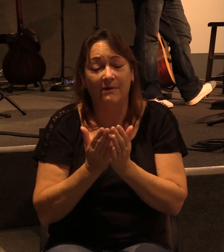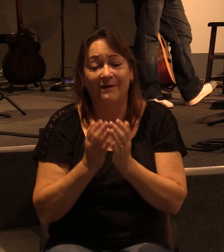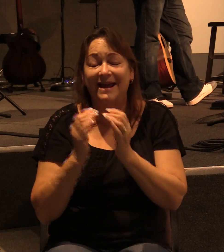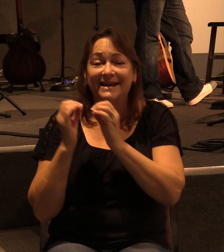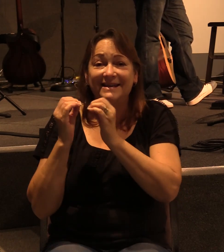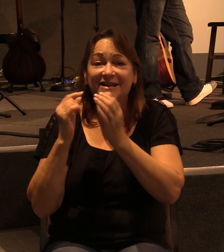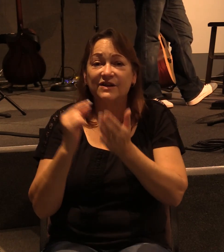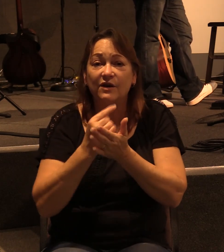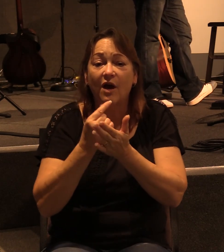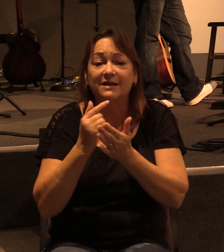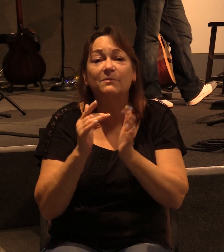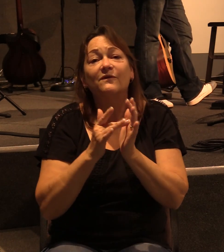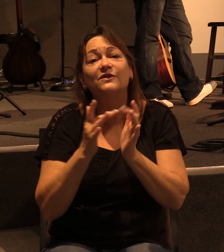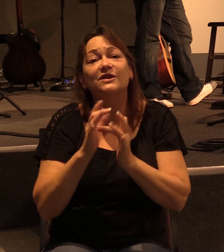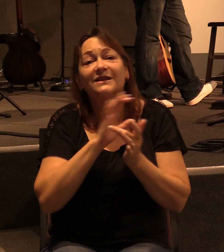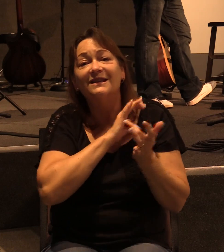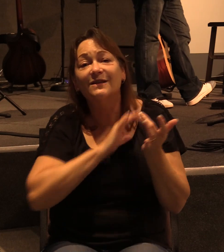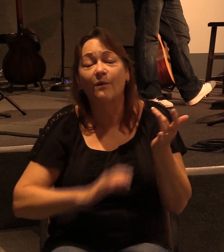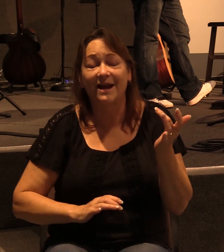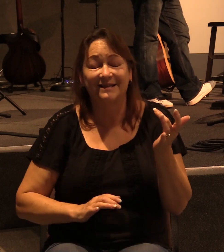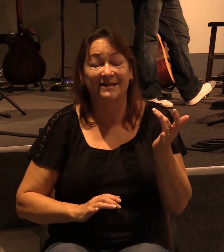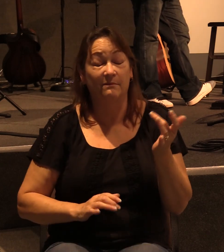Teaching the gospel of Jesus Christ.